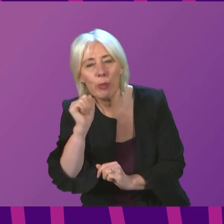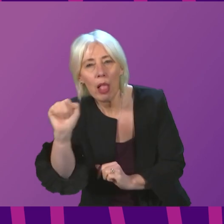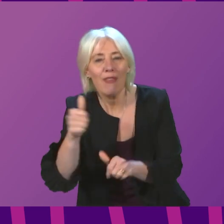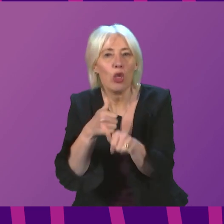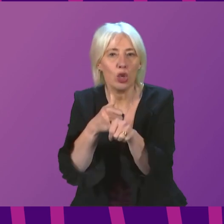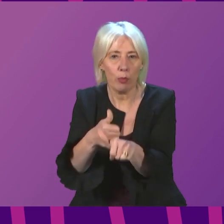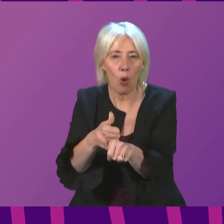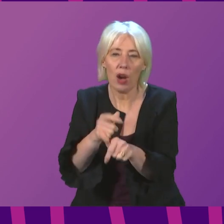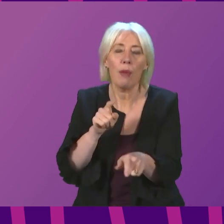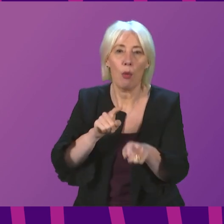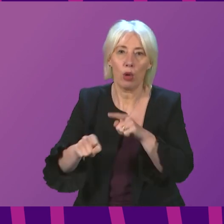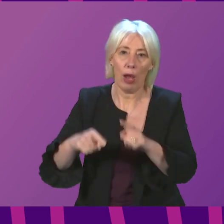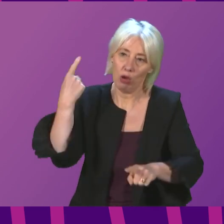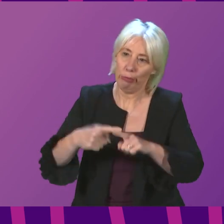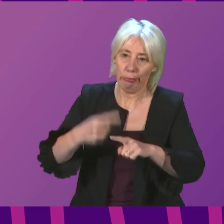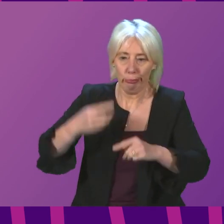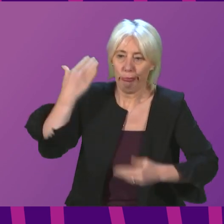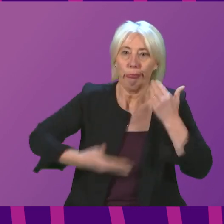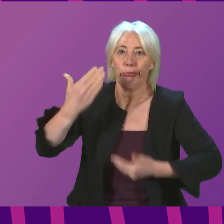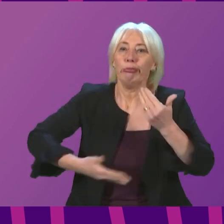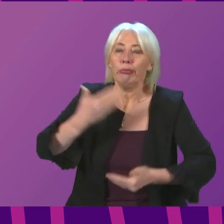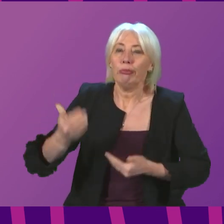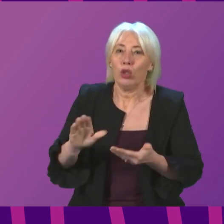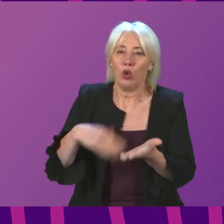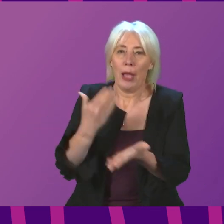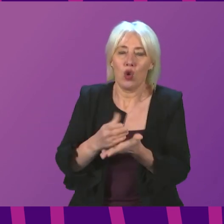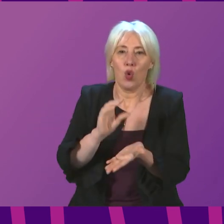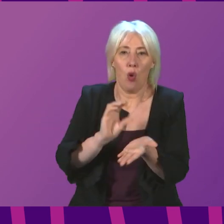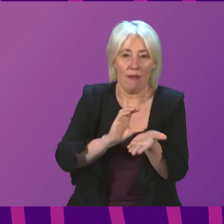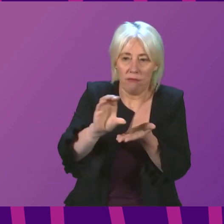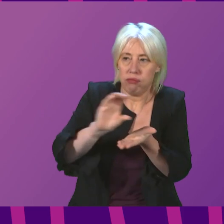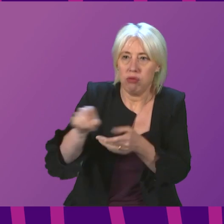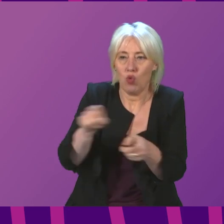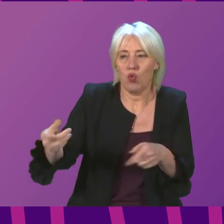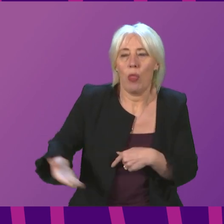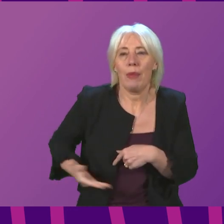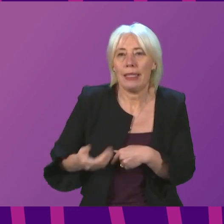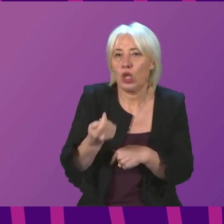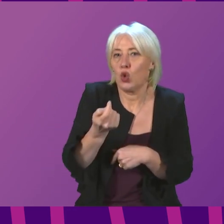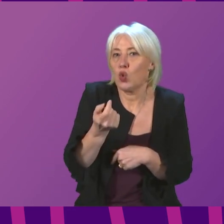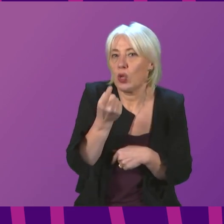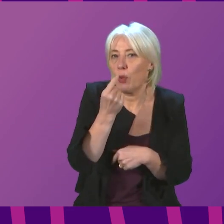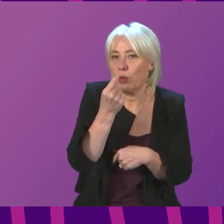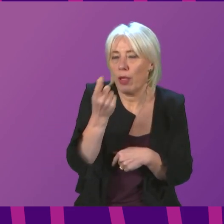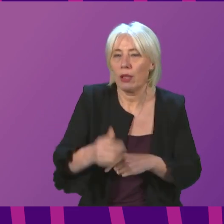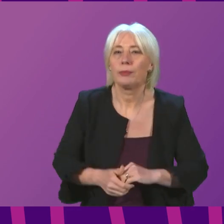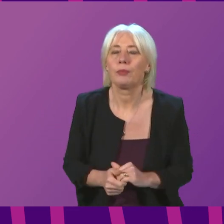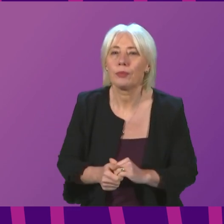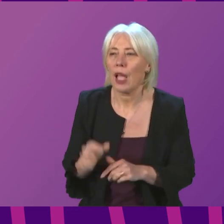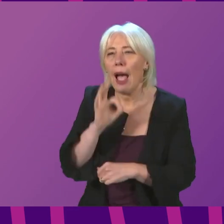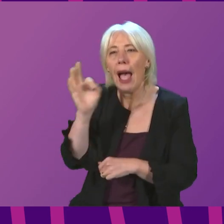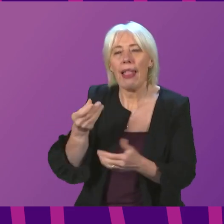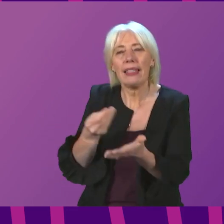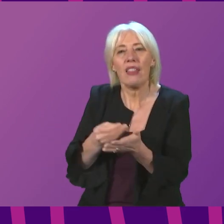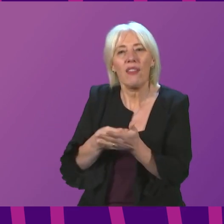This has been done at pace, and it is important that that money gets to businesses as quickly as possible. I will ask the Finance Secretary